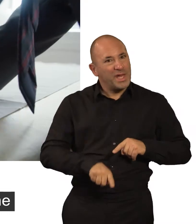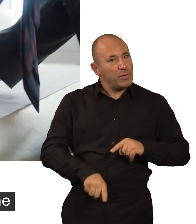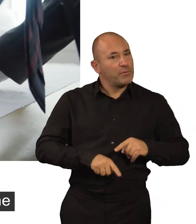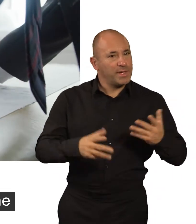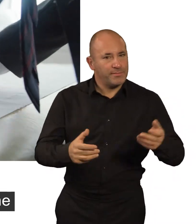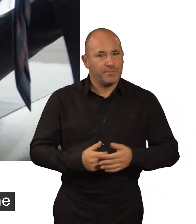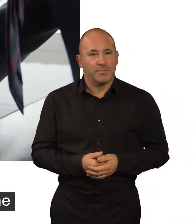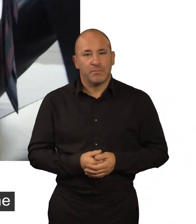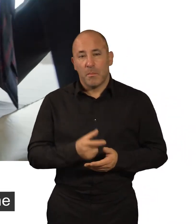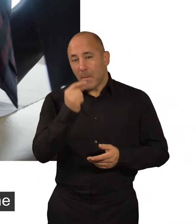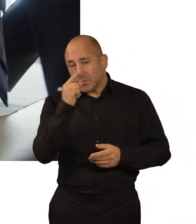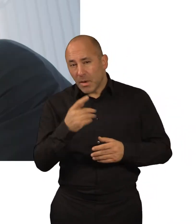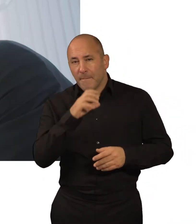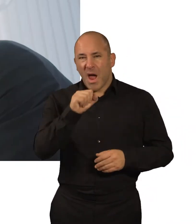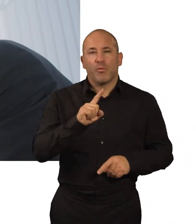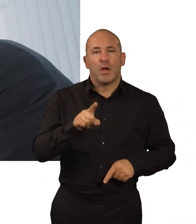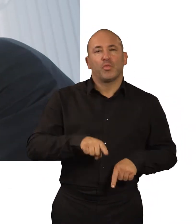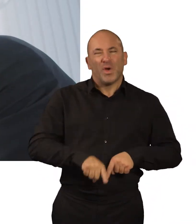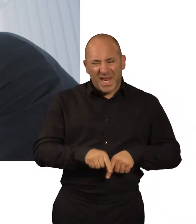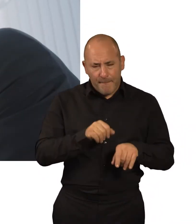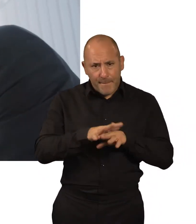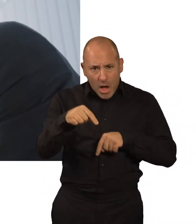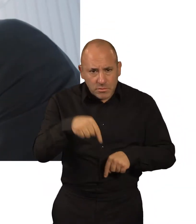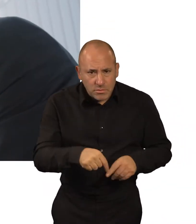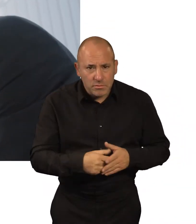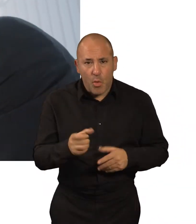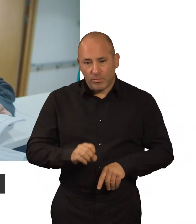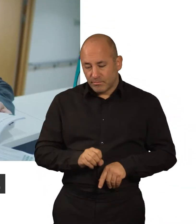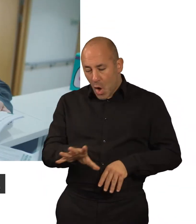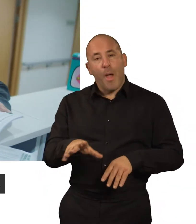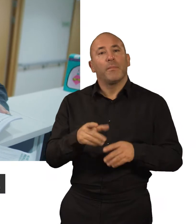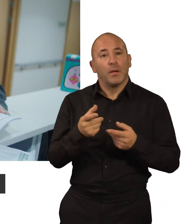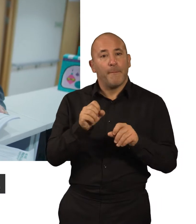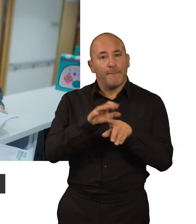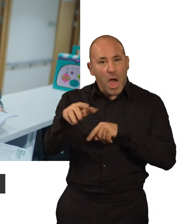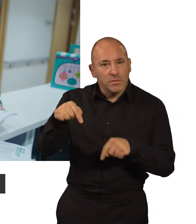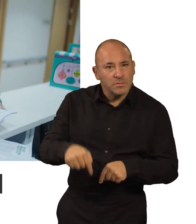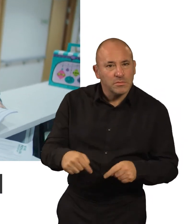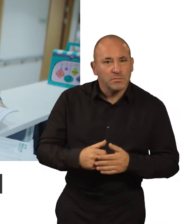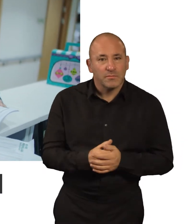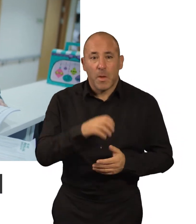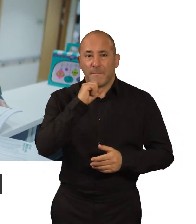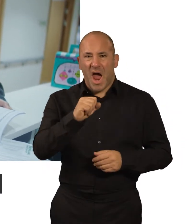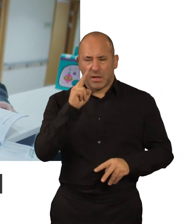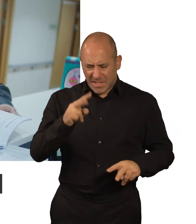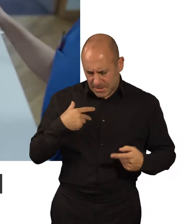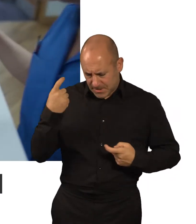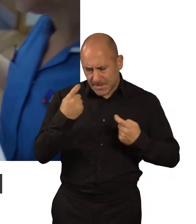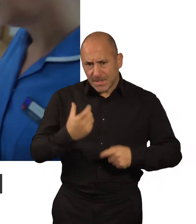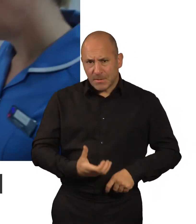sometimes men can have blood in the urine or blood in the semen. The first thing for a man when they start thinking about prostate cancer, they